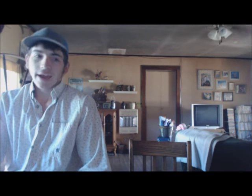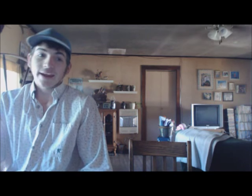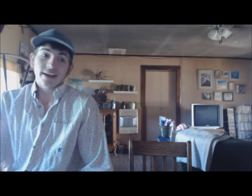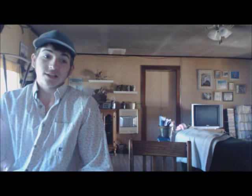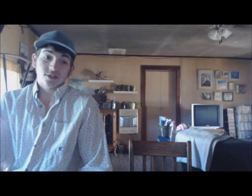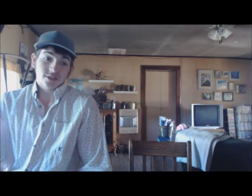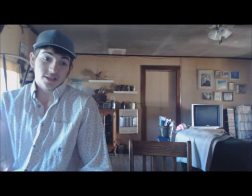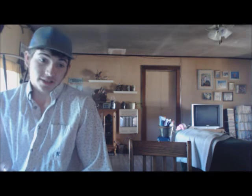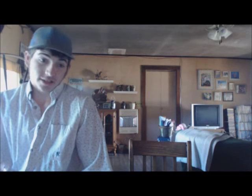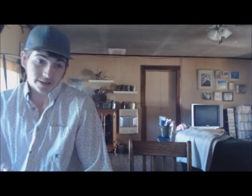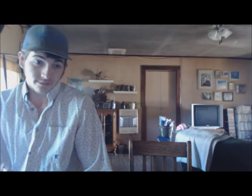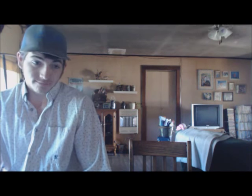And, he started getting out of there.